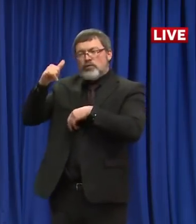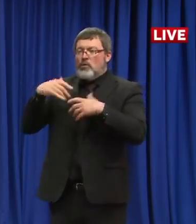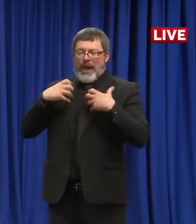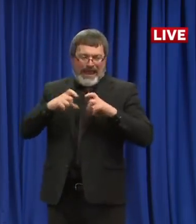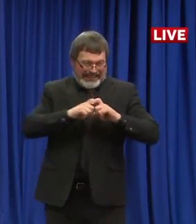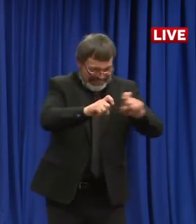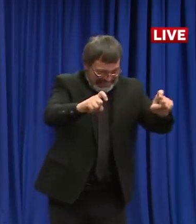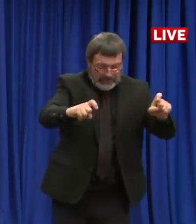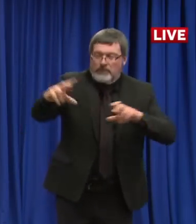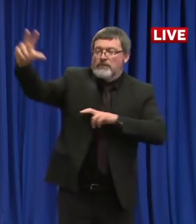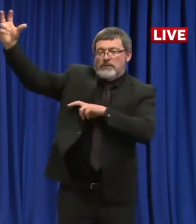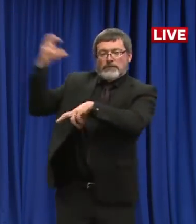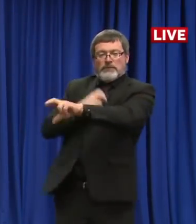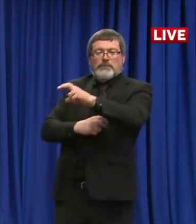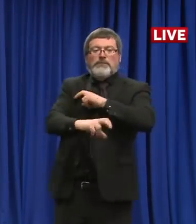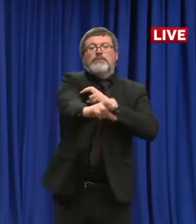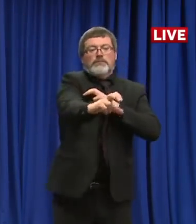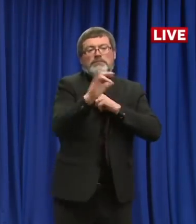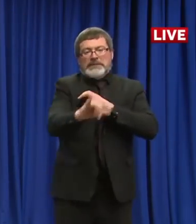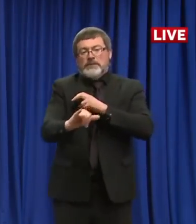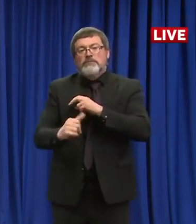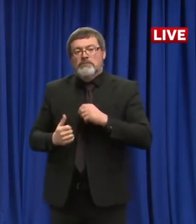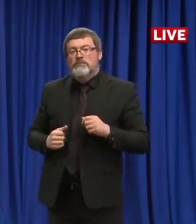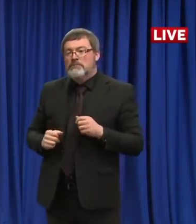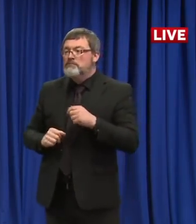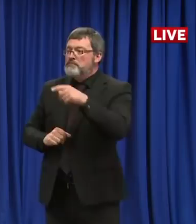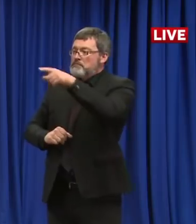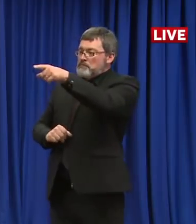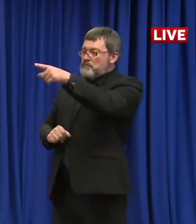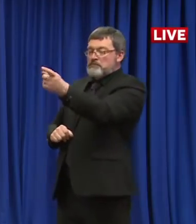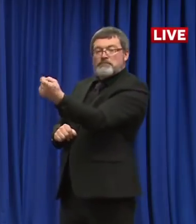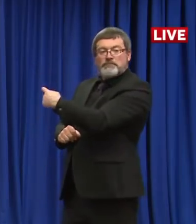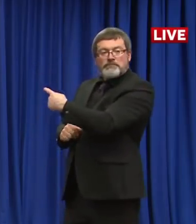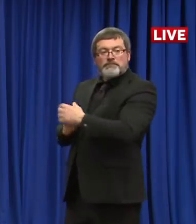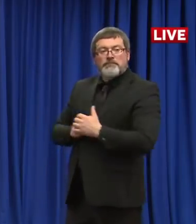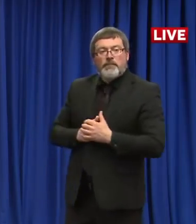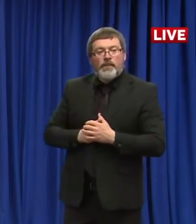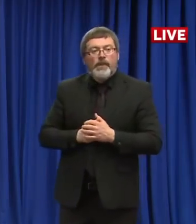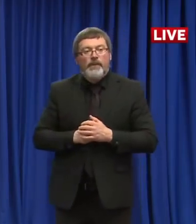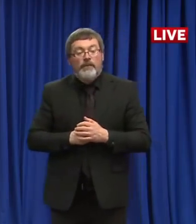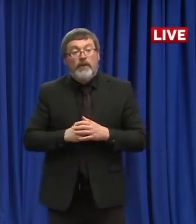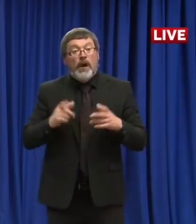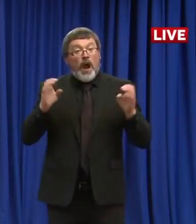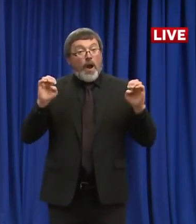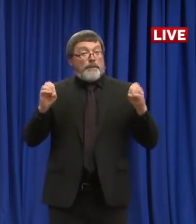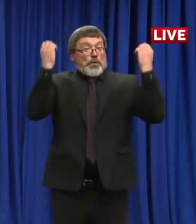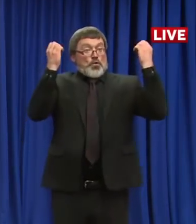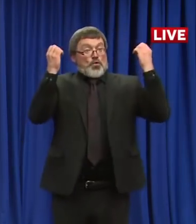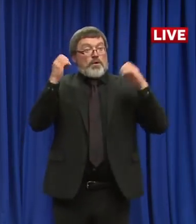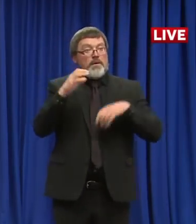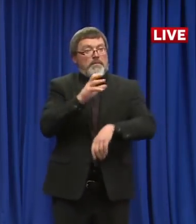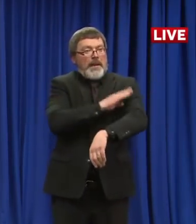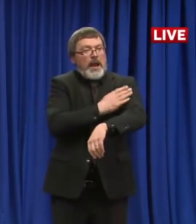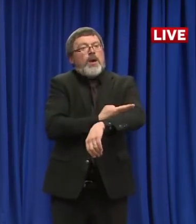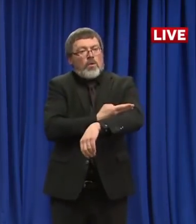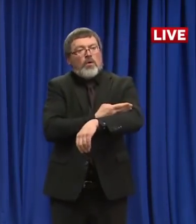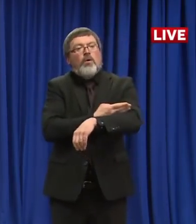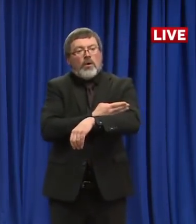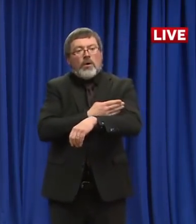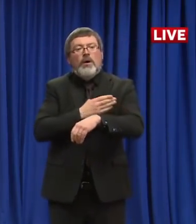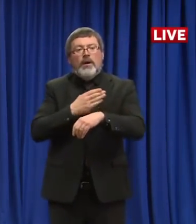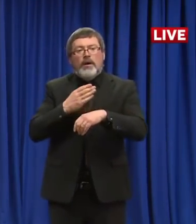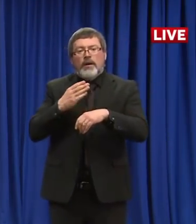emergency powers that you have, that's in dispute obviously in the courts right now. Is there a chance that this stipend could get